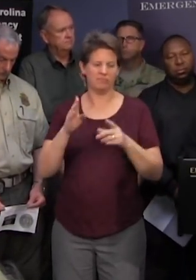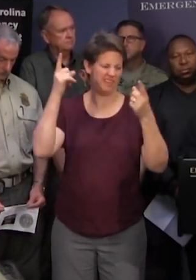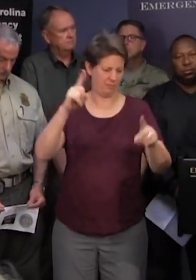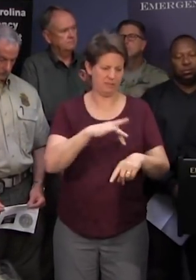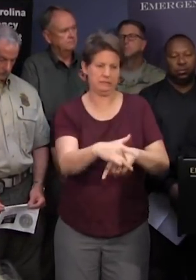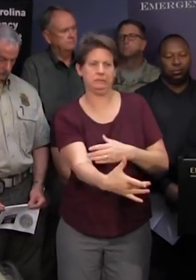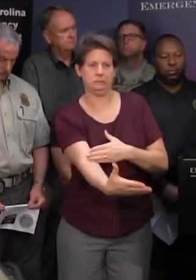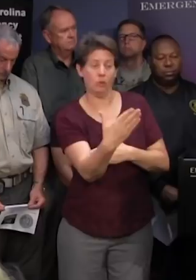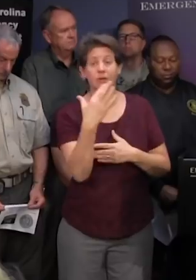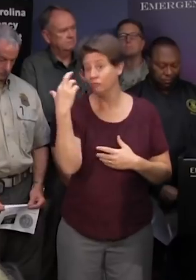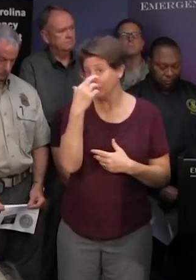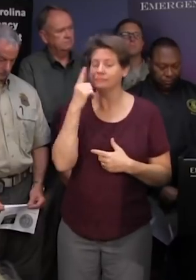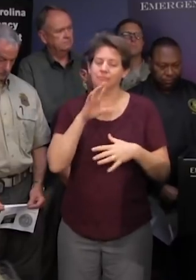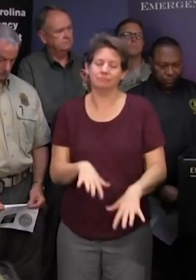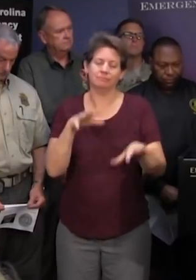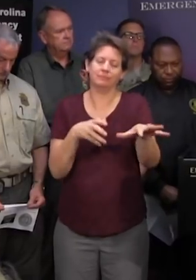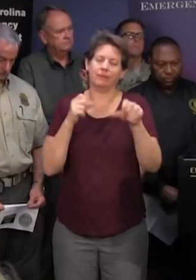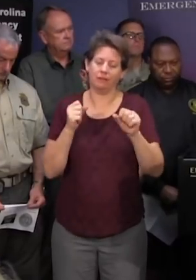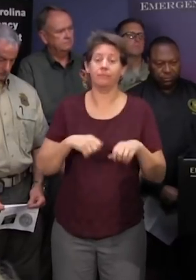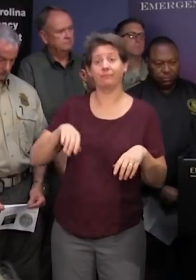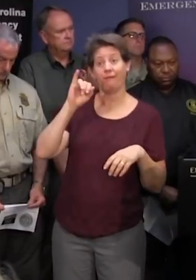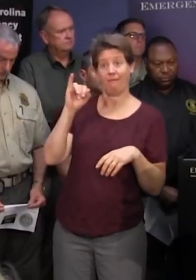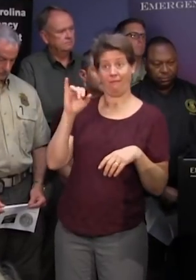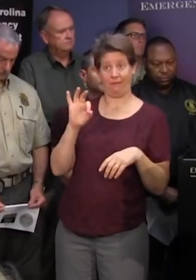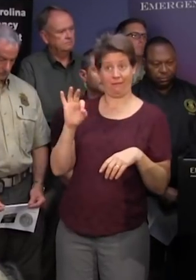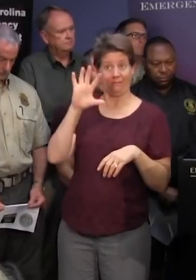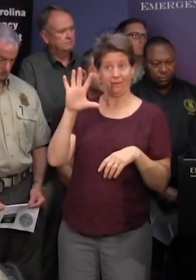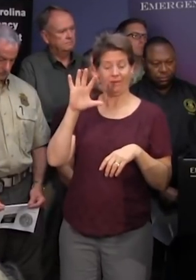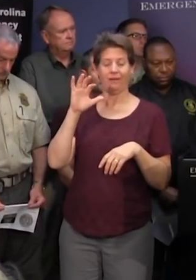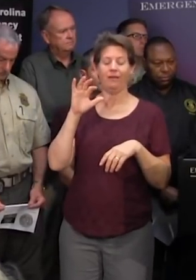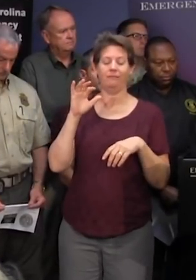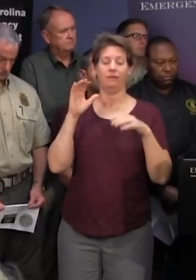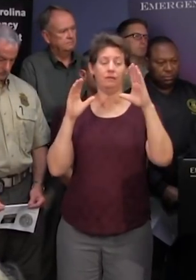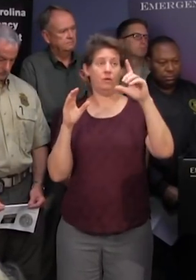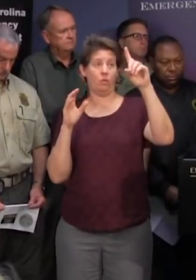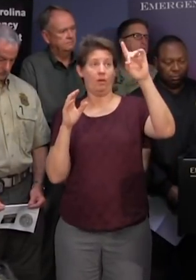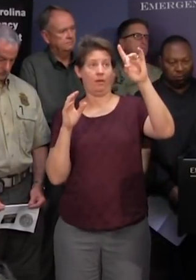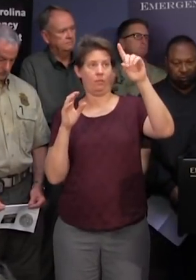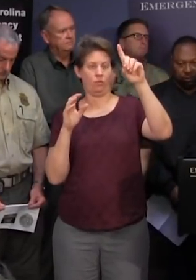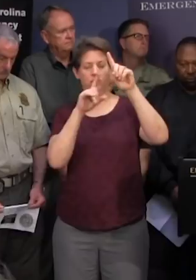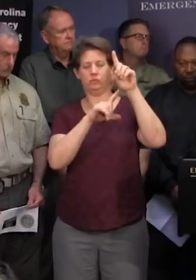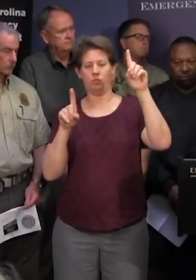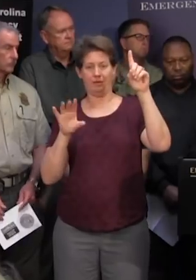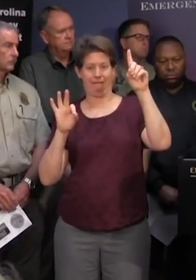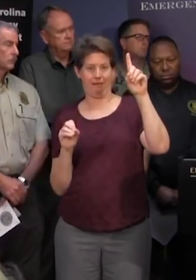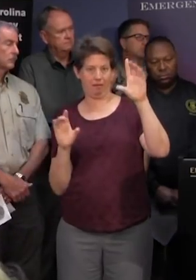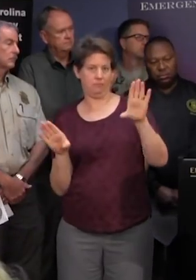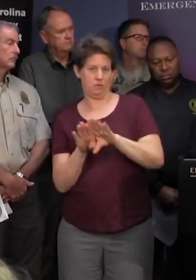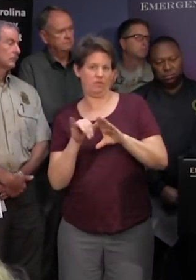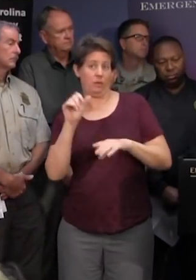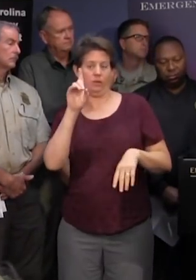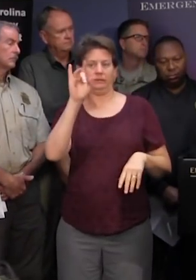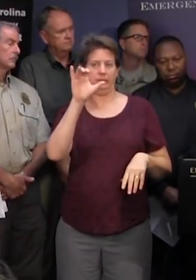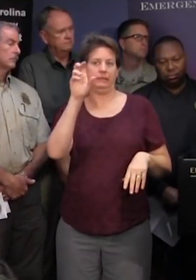morning uh... due to flash flooding i-95 in the state at mile marker 181 to 190 is currently closed that's in the dylan